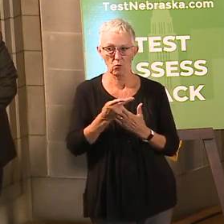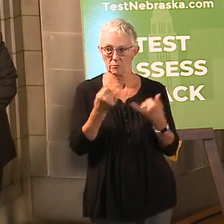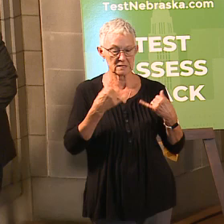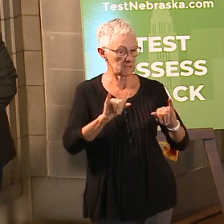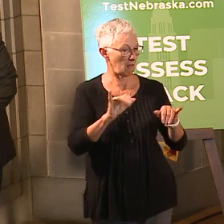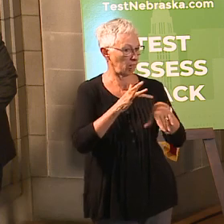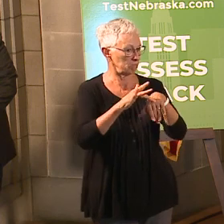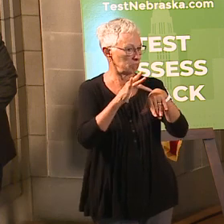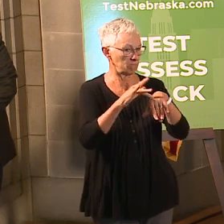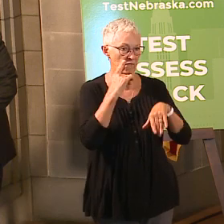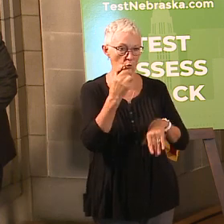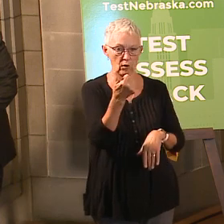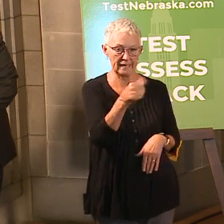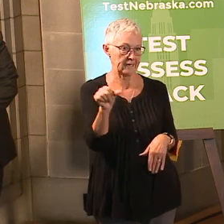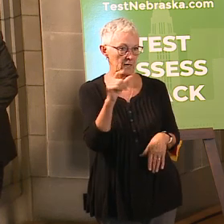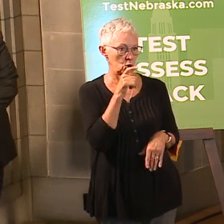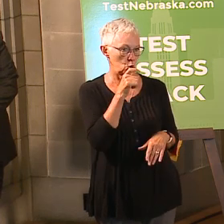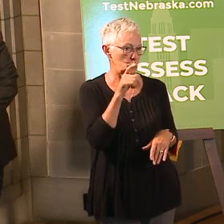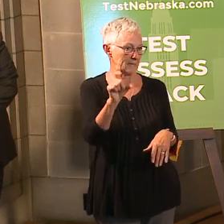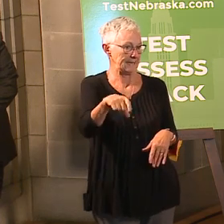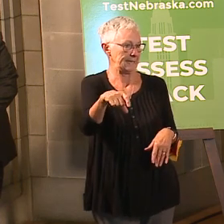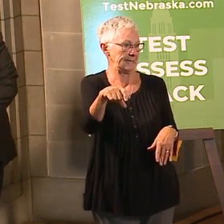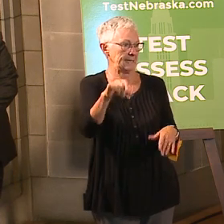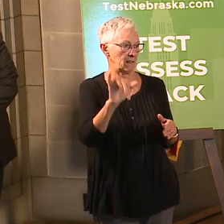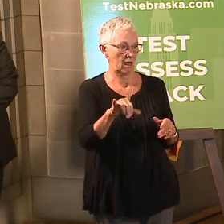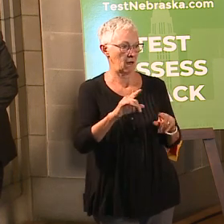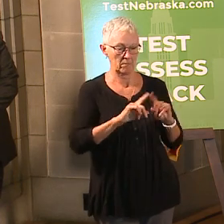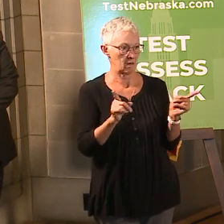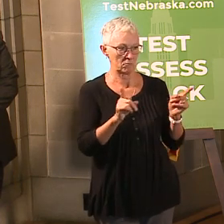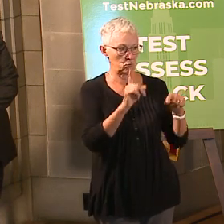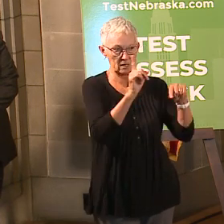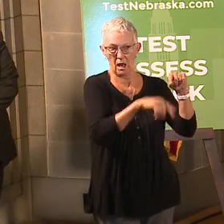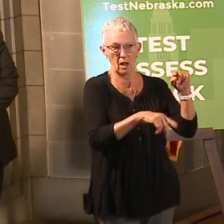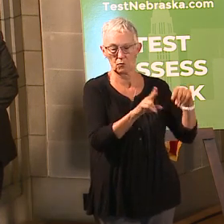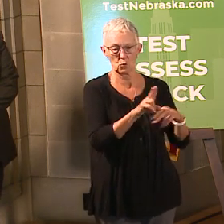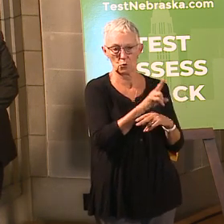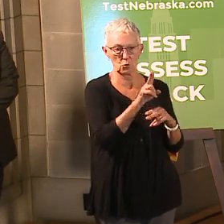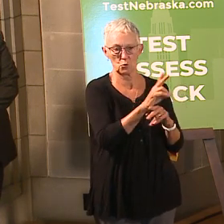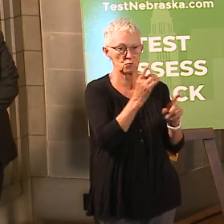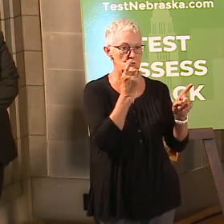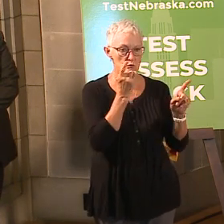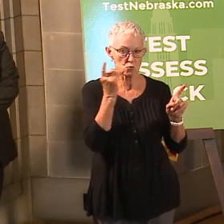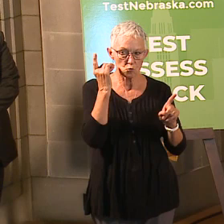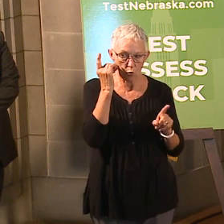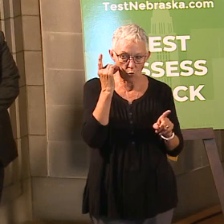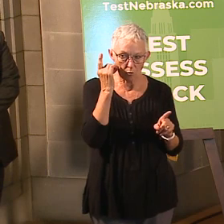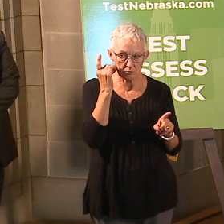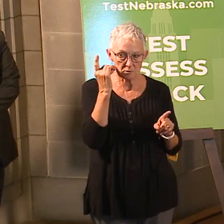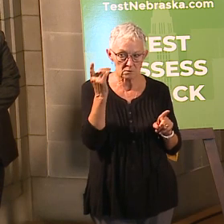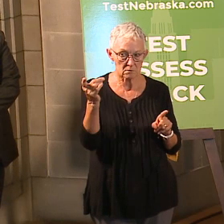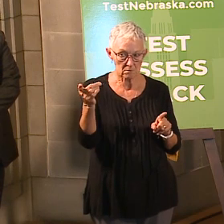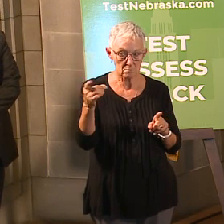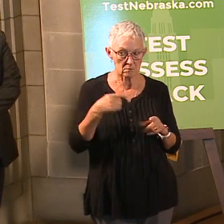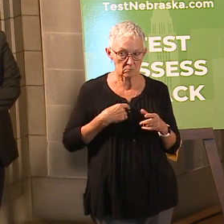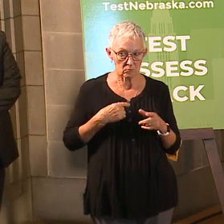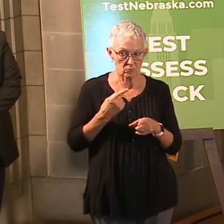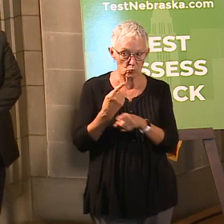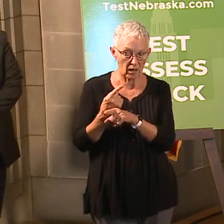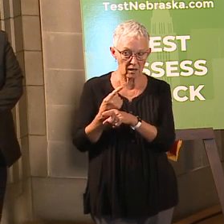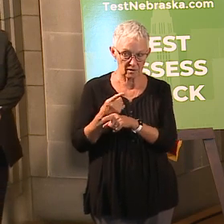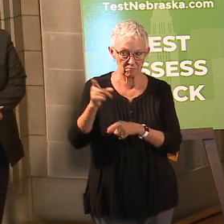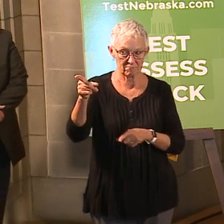who would need it. Obviously, we don't have access to the dorm rooms, but we'll still work with the hotels. And is there Z, anything else I need to add to that? Nope, she's